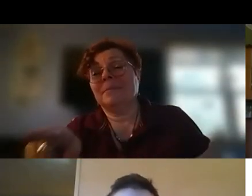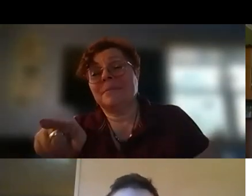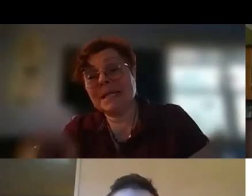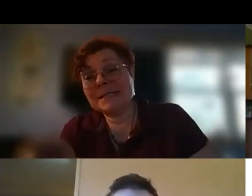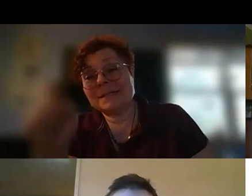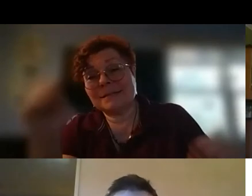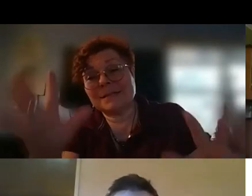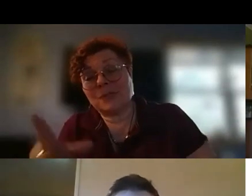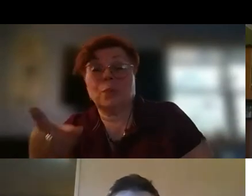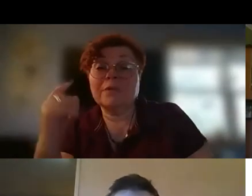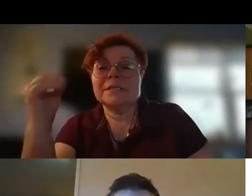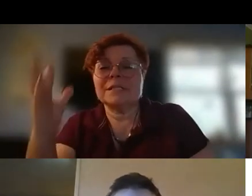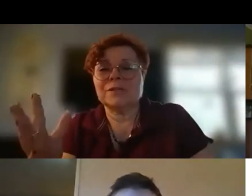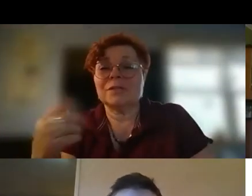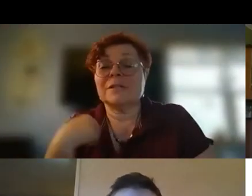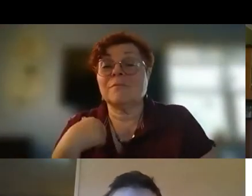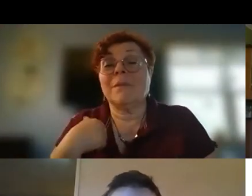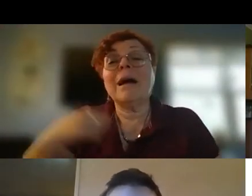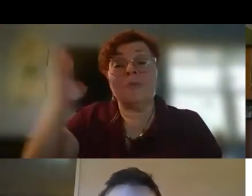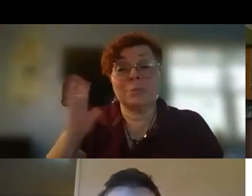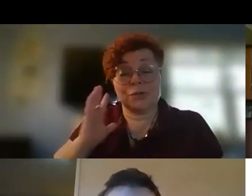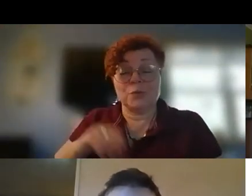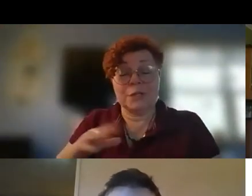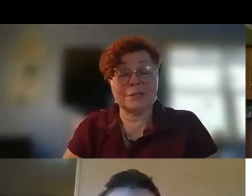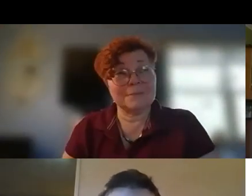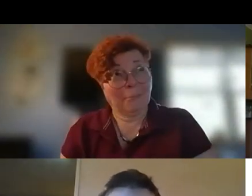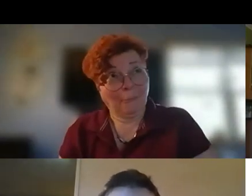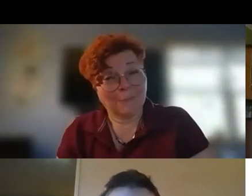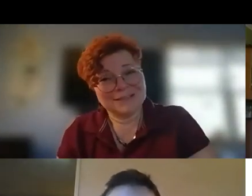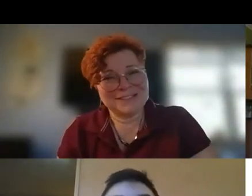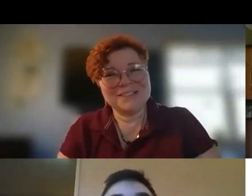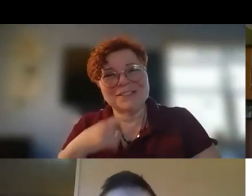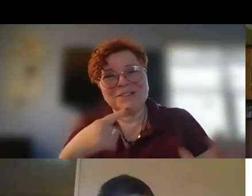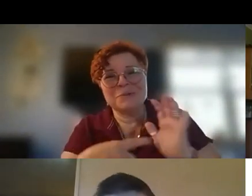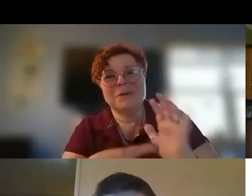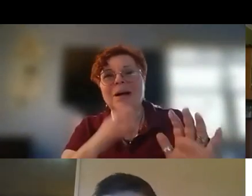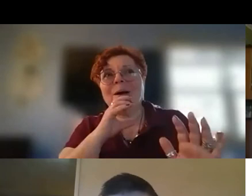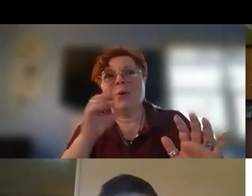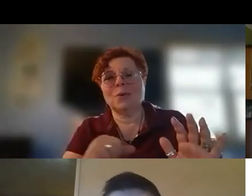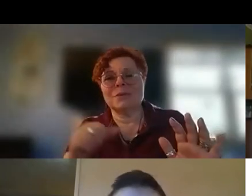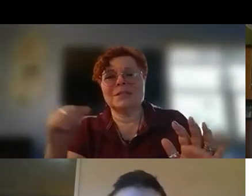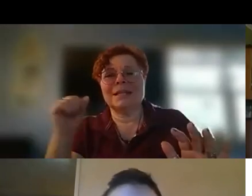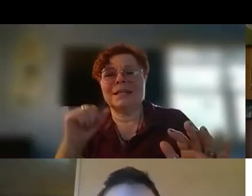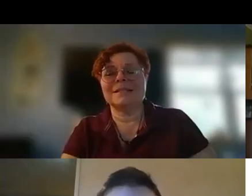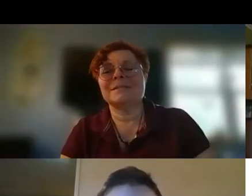His teacher, one of his teachers is my former student. Let's show you how old it is.